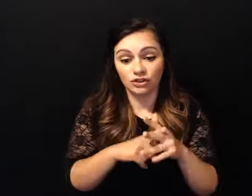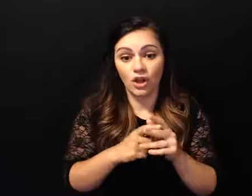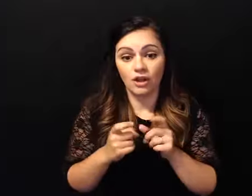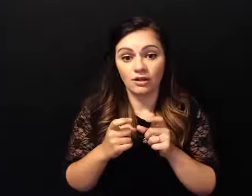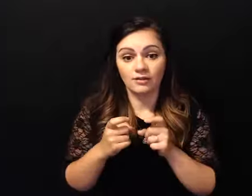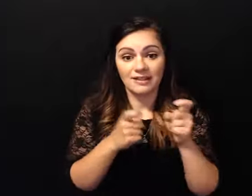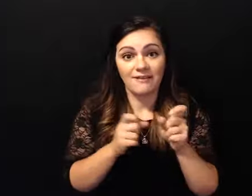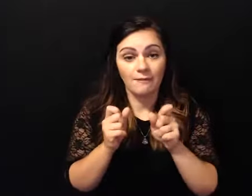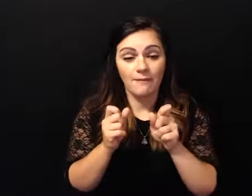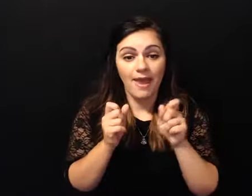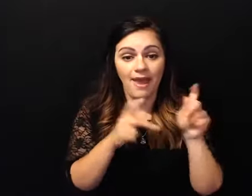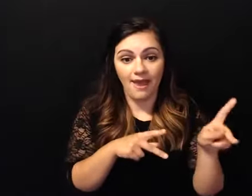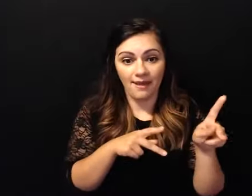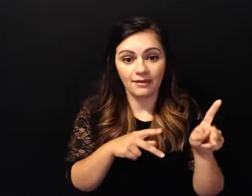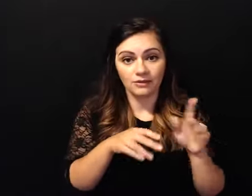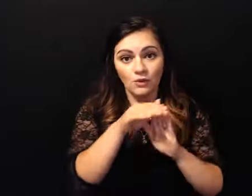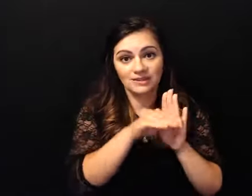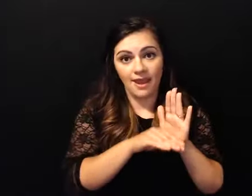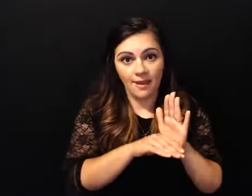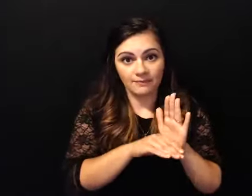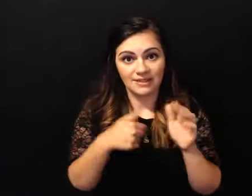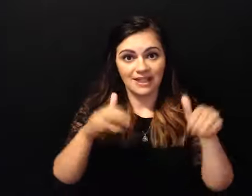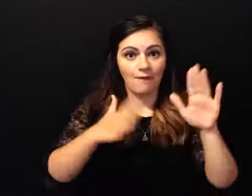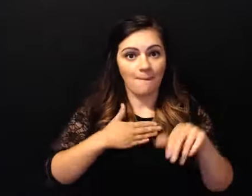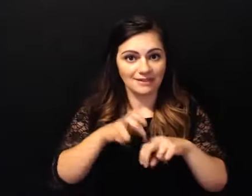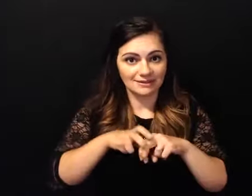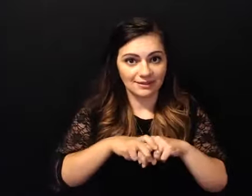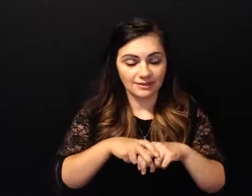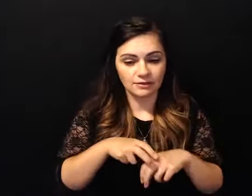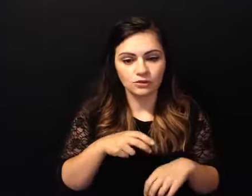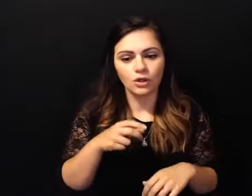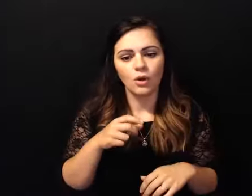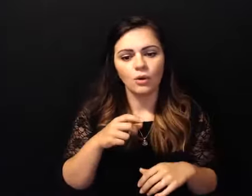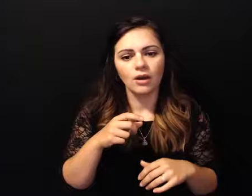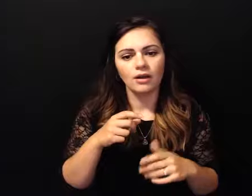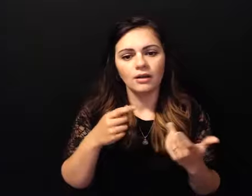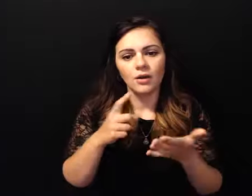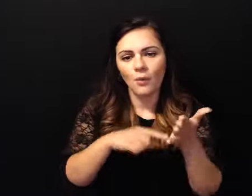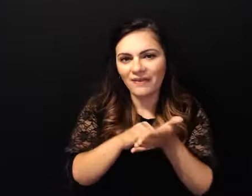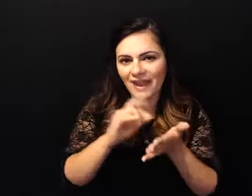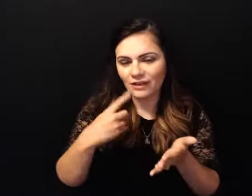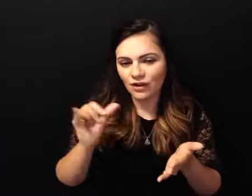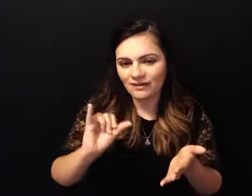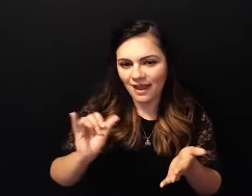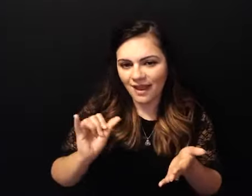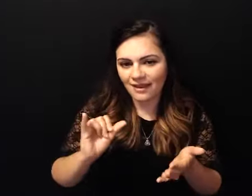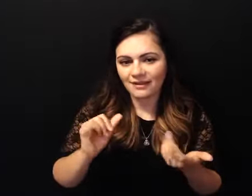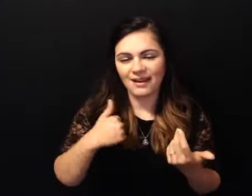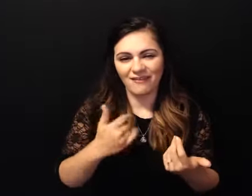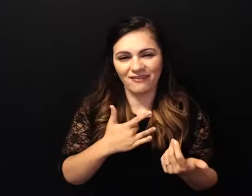i'd given up my seat and what that looked like when it was happening was they don't really like me you know